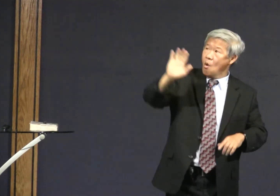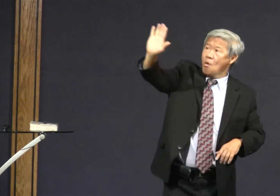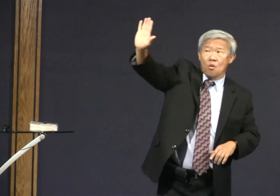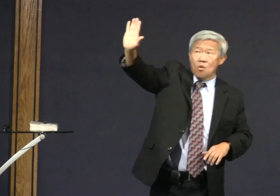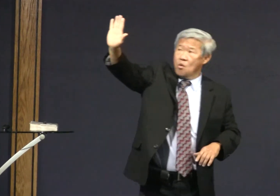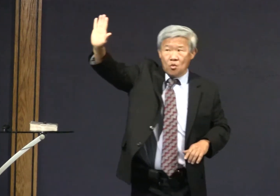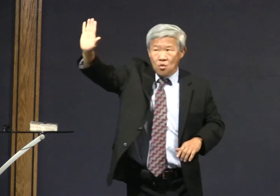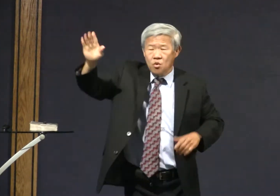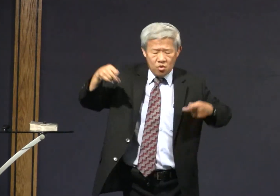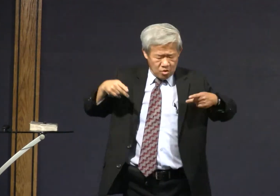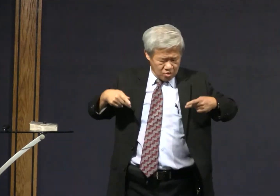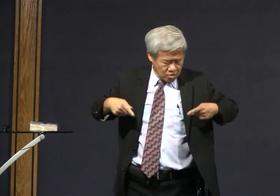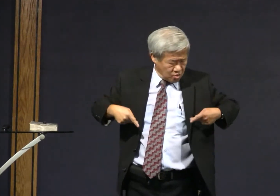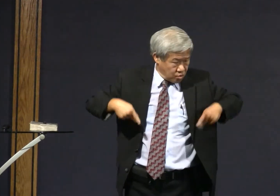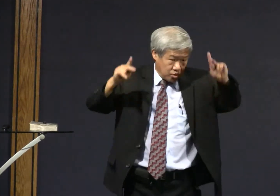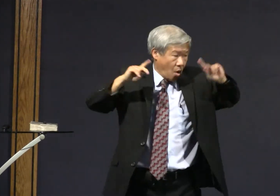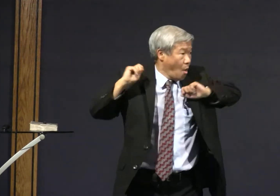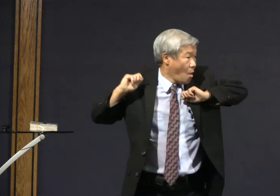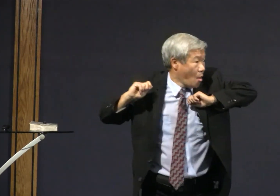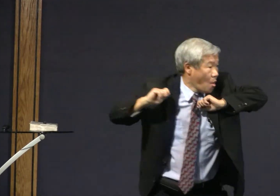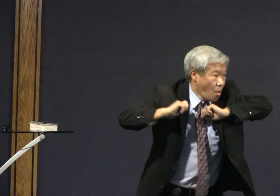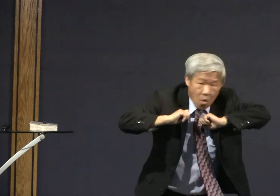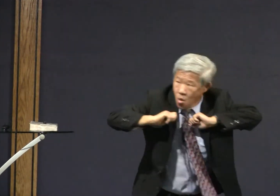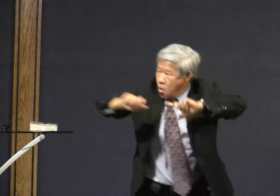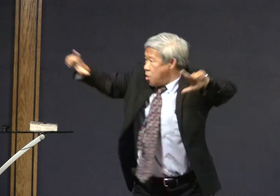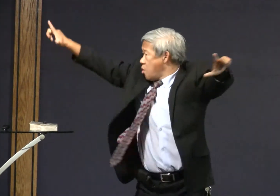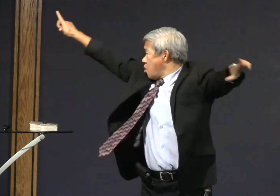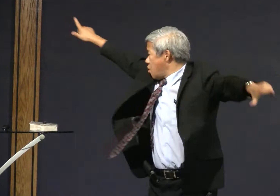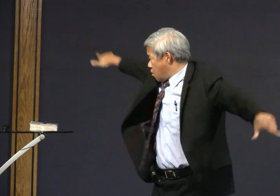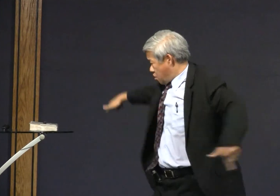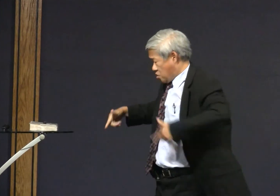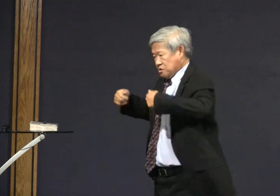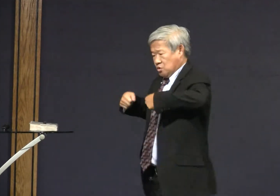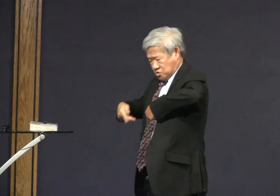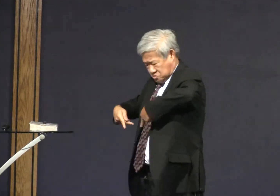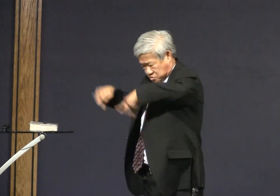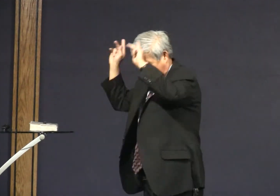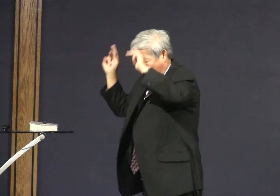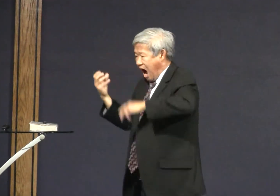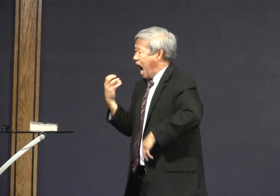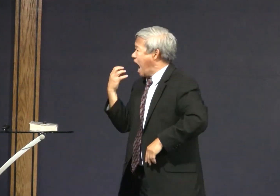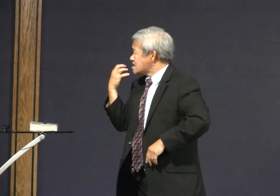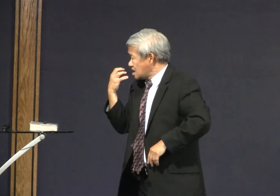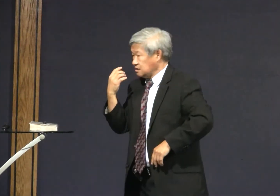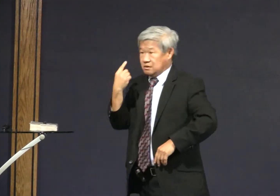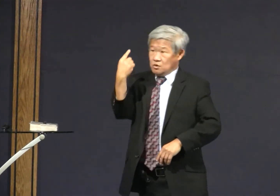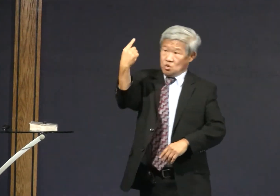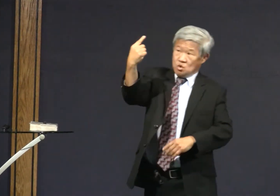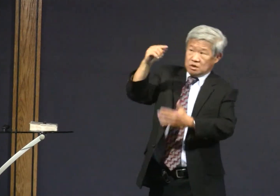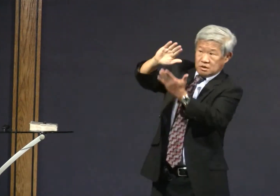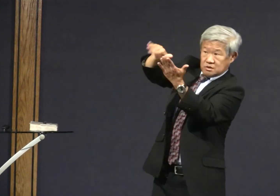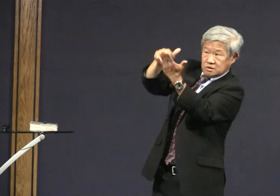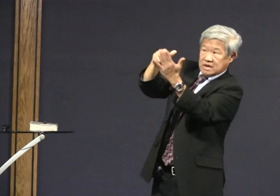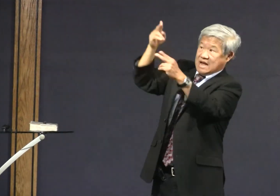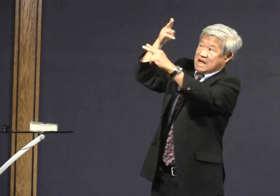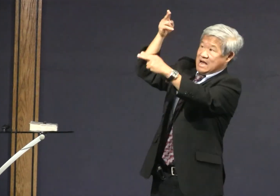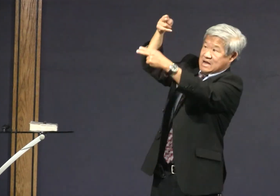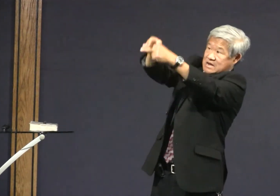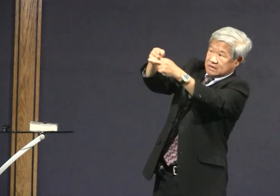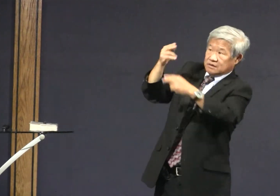you know, this fruit is forbidden. And she said, no, we are permitted to eat of all the trees except for one in the